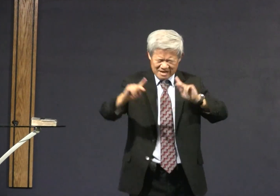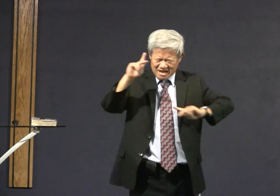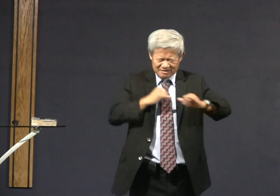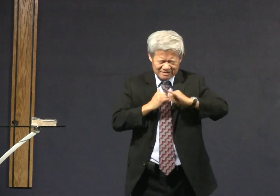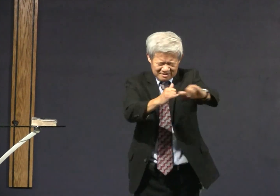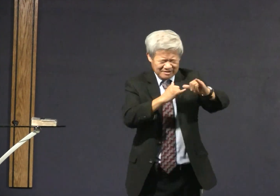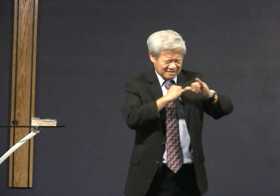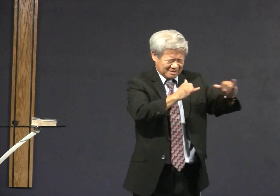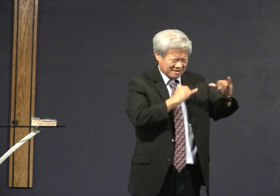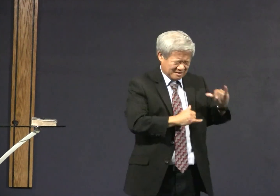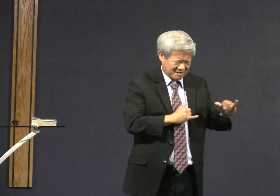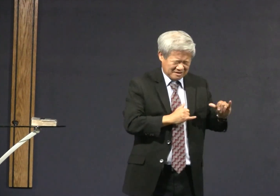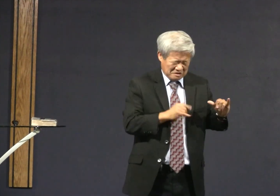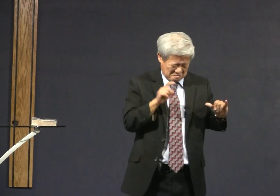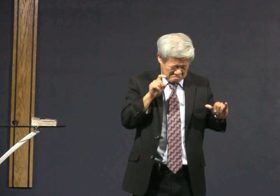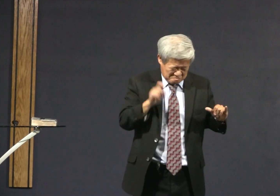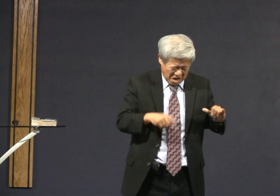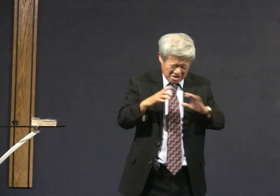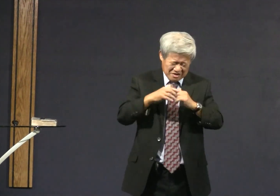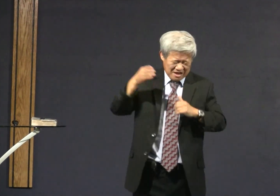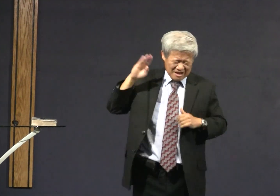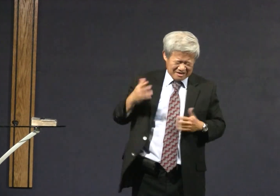to fellowship with people like us.